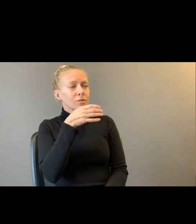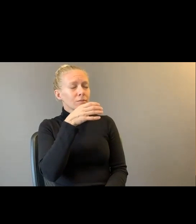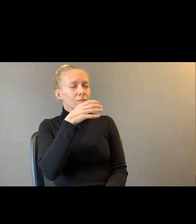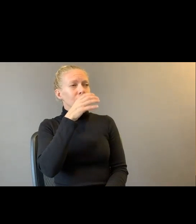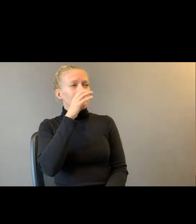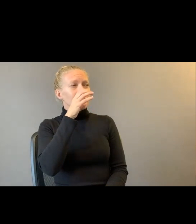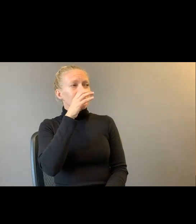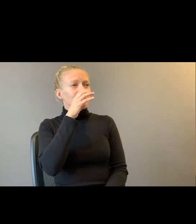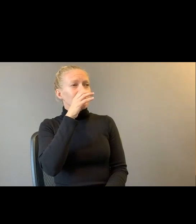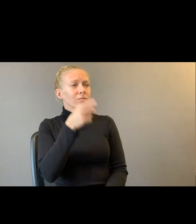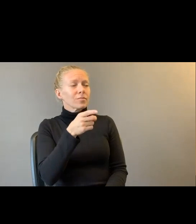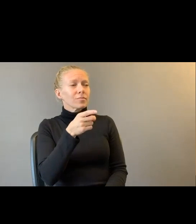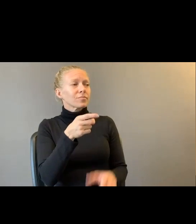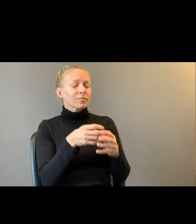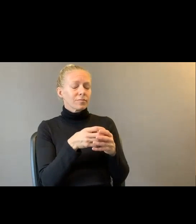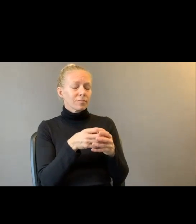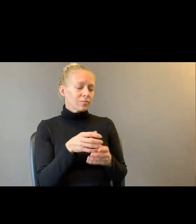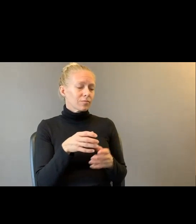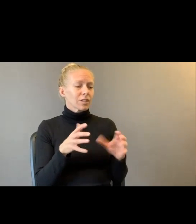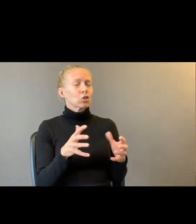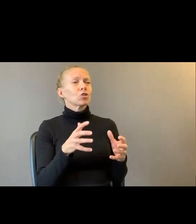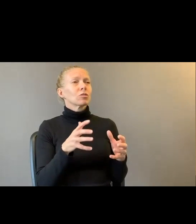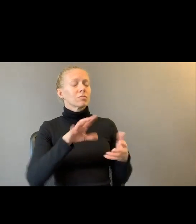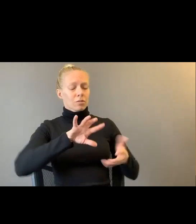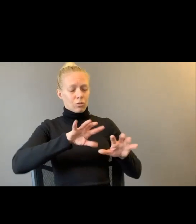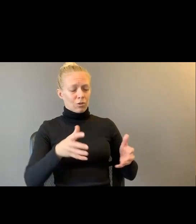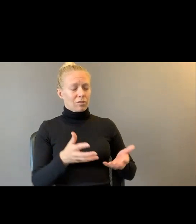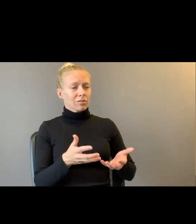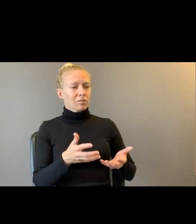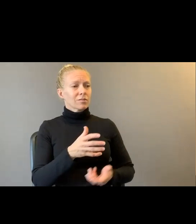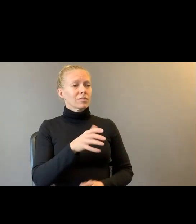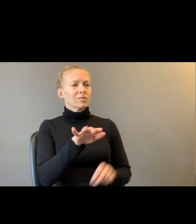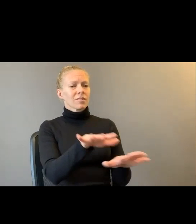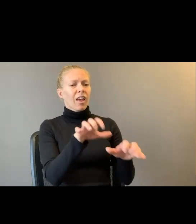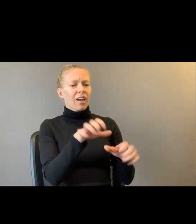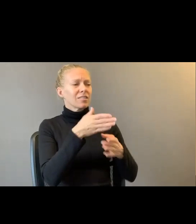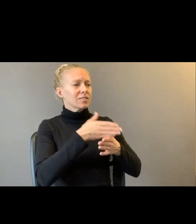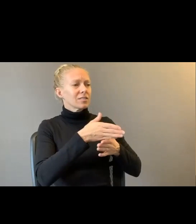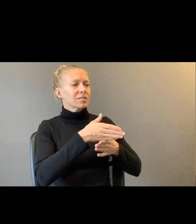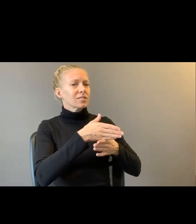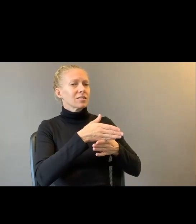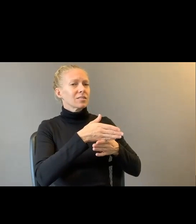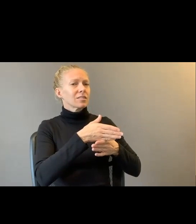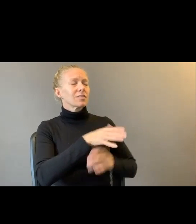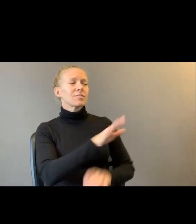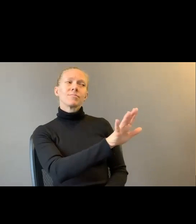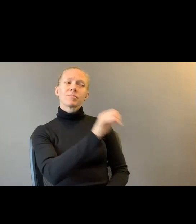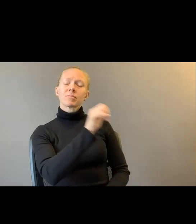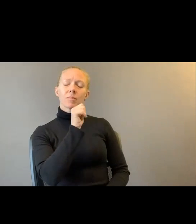cup. She shakes the world, chipped ice between us. Yeah, don't go and write about